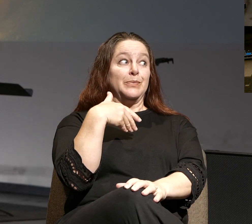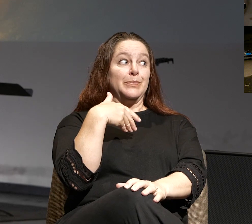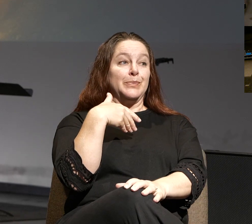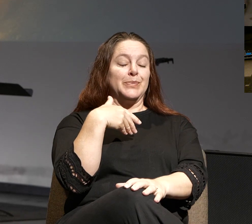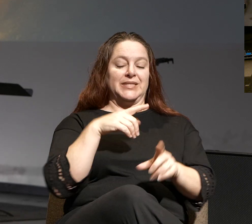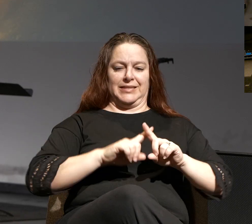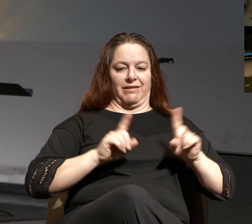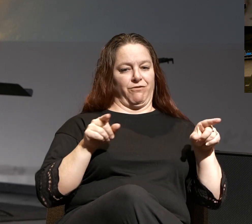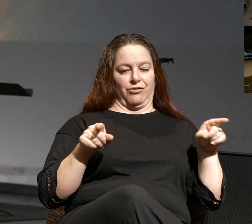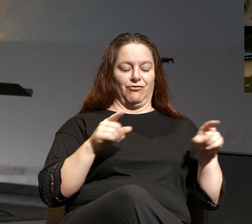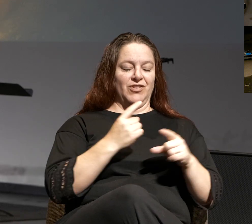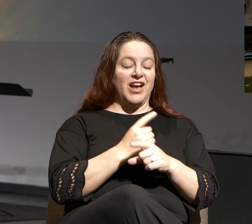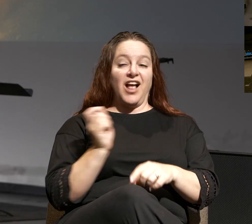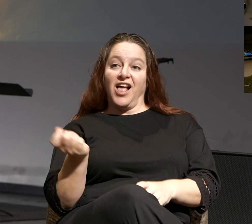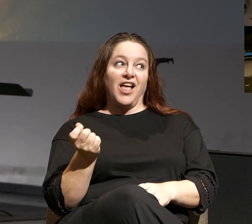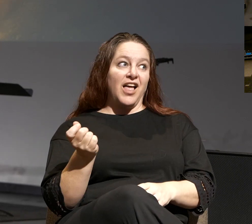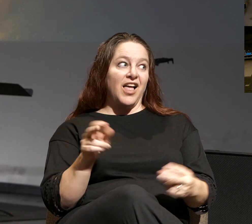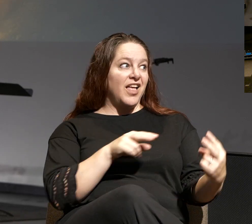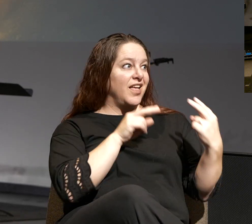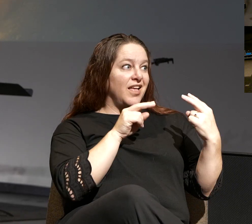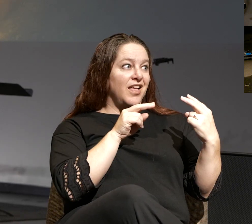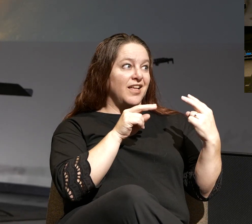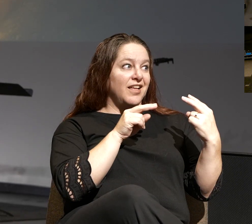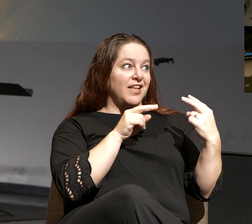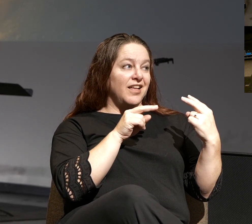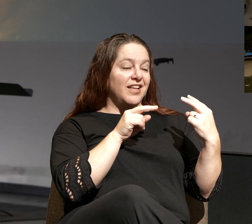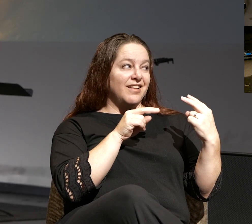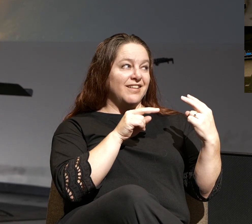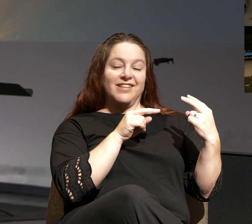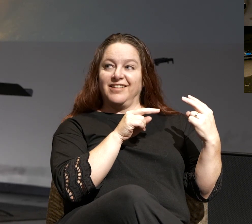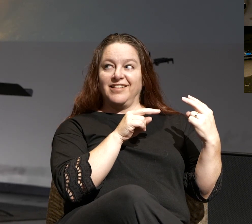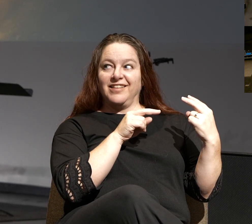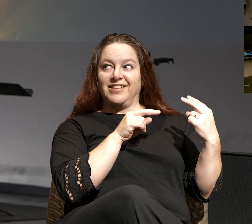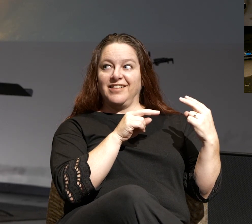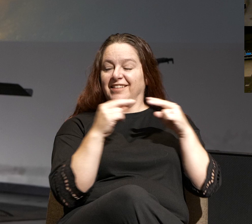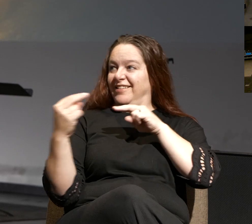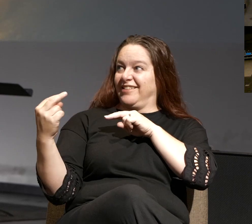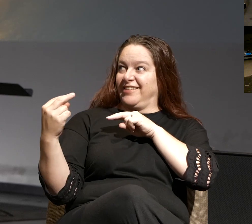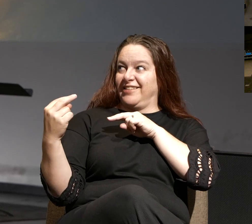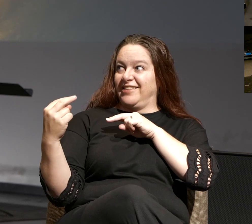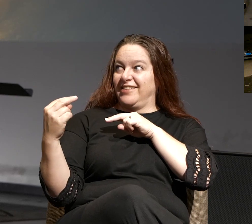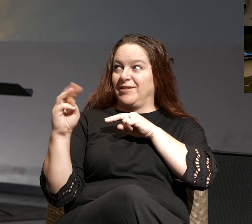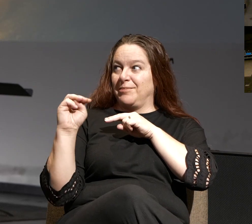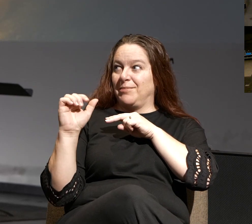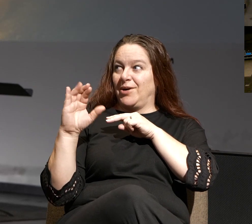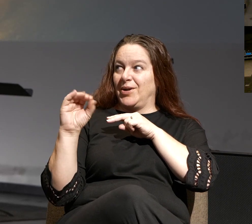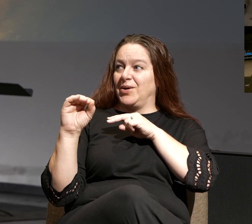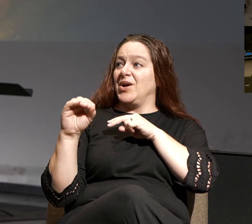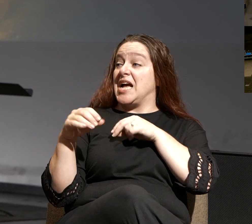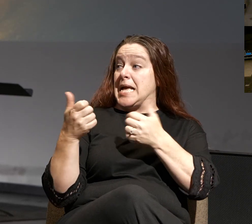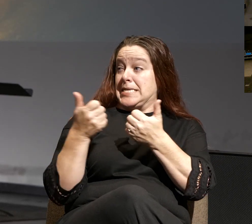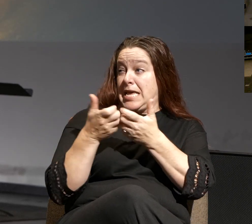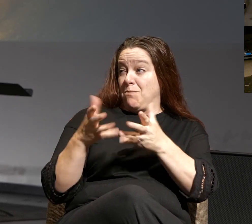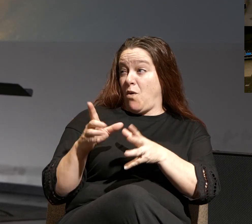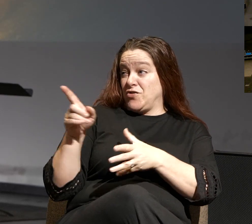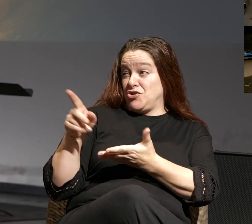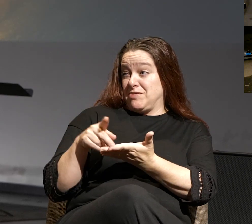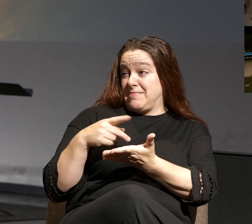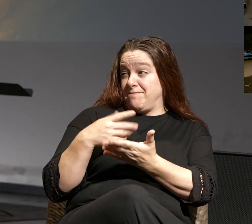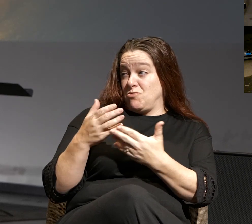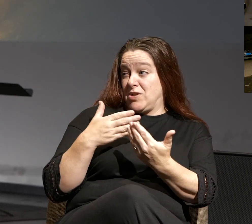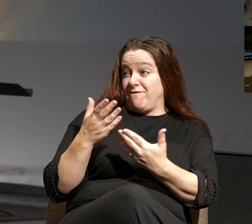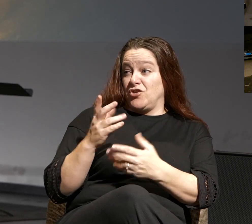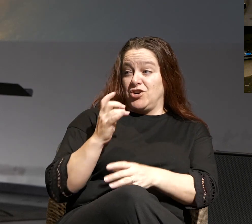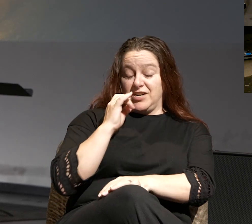So, he's just looking at me, and I'm looking at him, and I look at Mario and say, game over. You can pay up later.